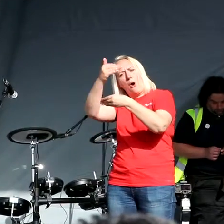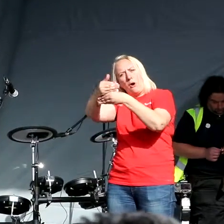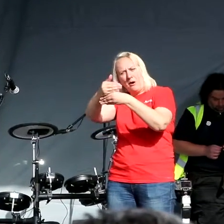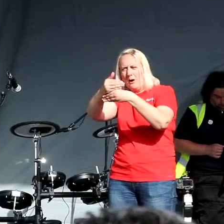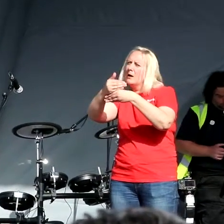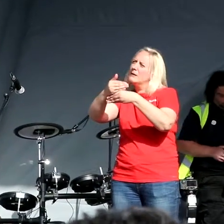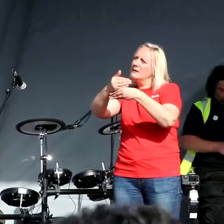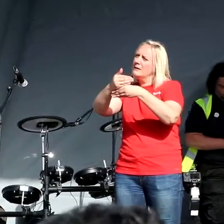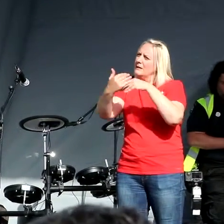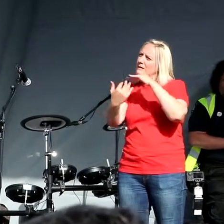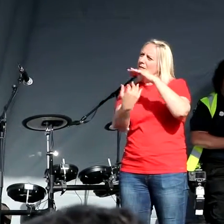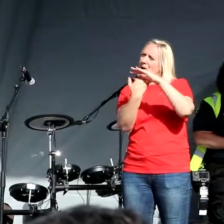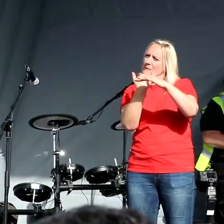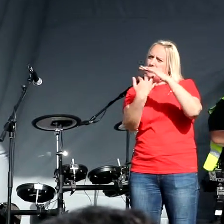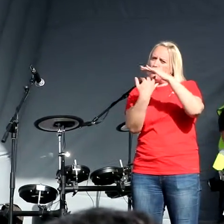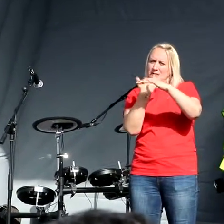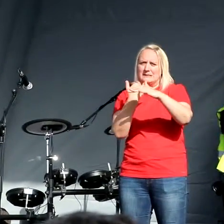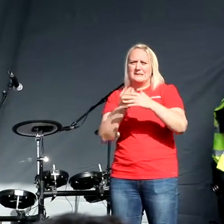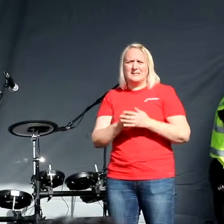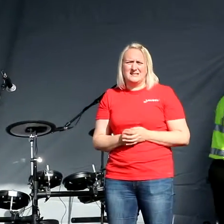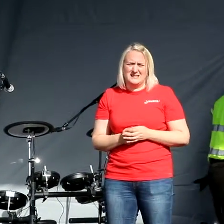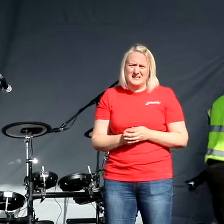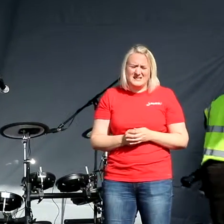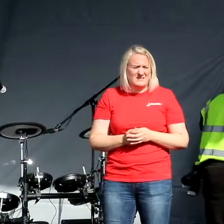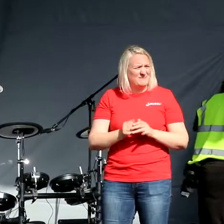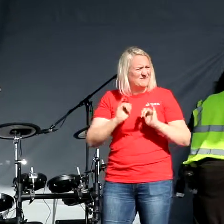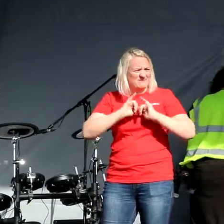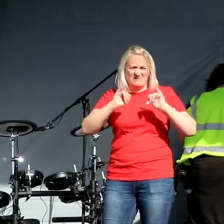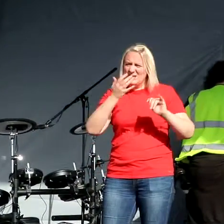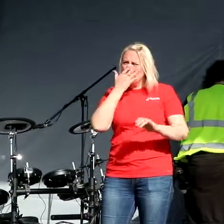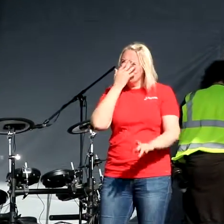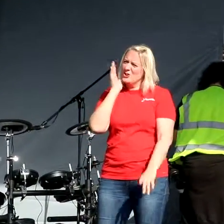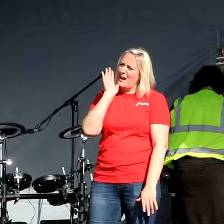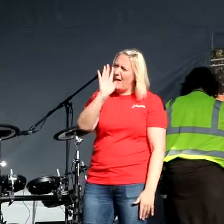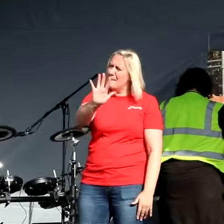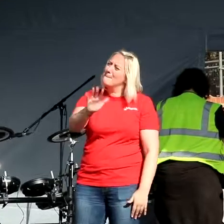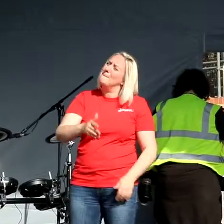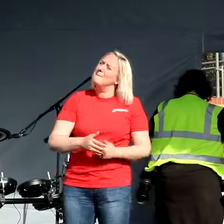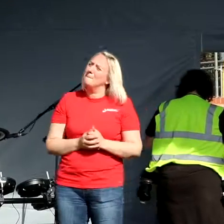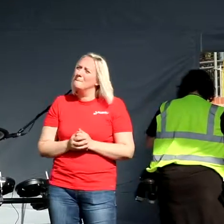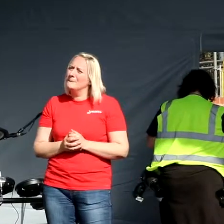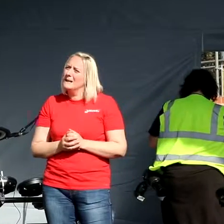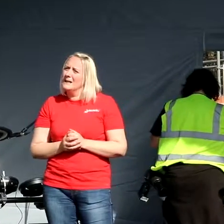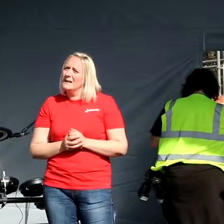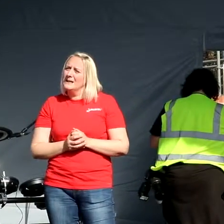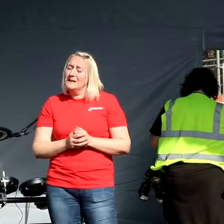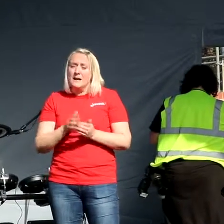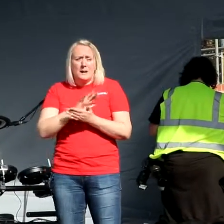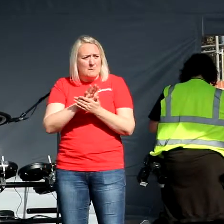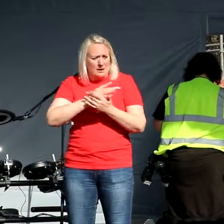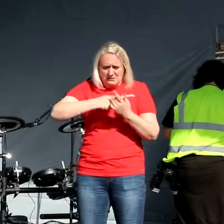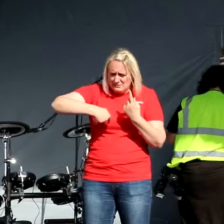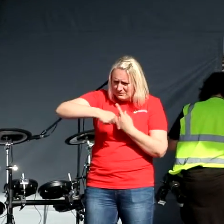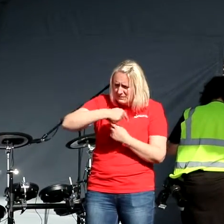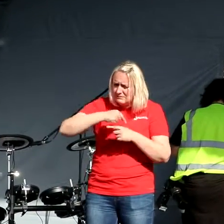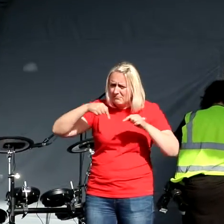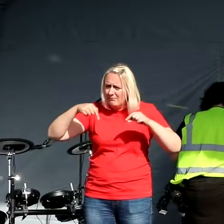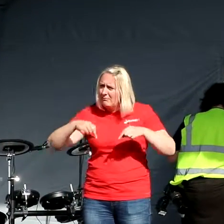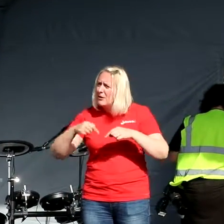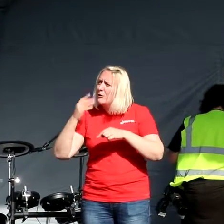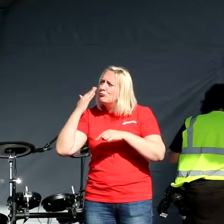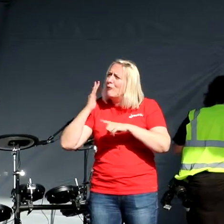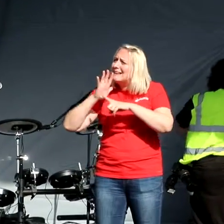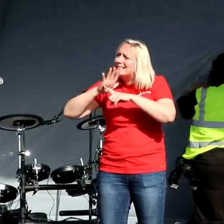in his country. These people are an absolute disgrace. This isn't just coming from the bunches of races that we know exist